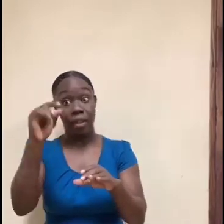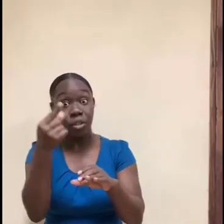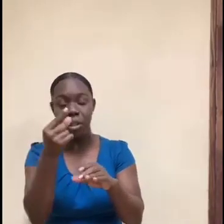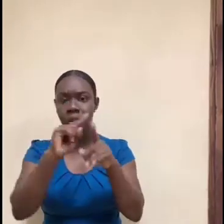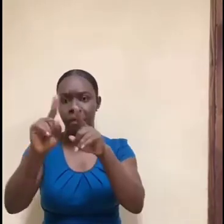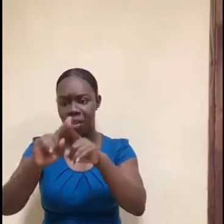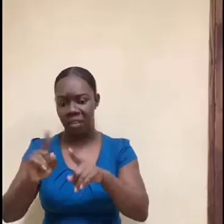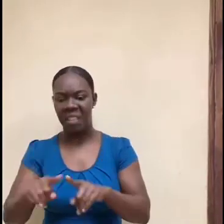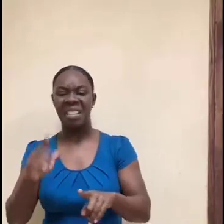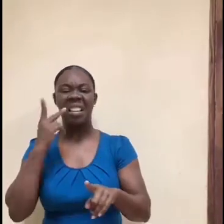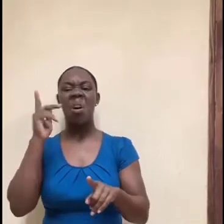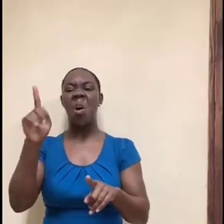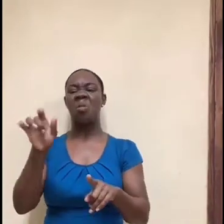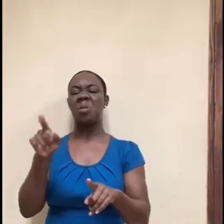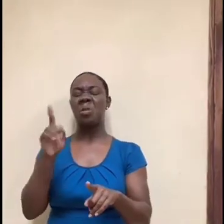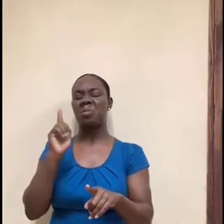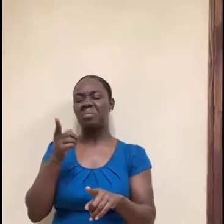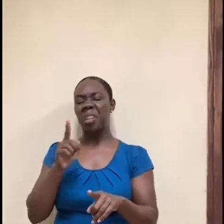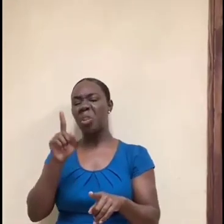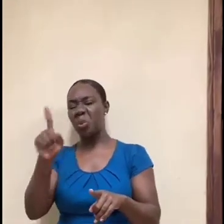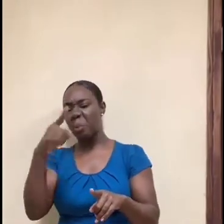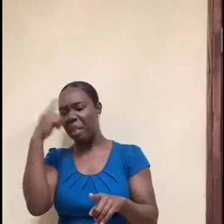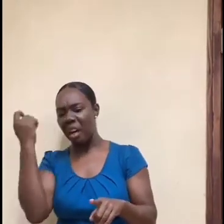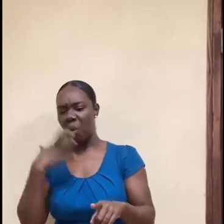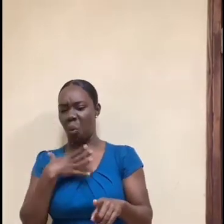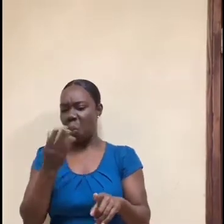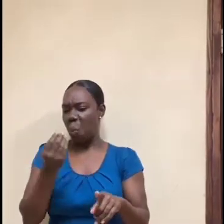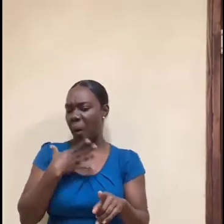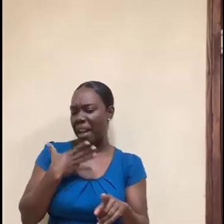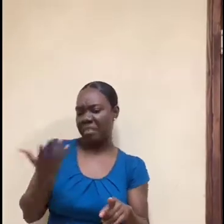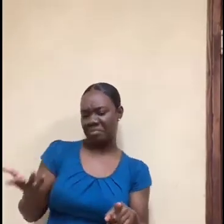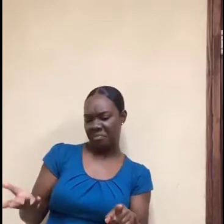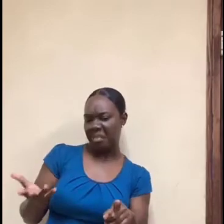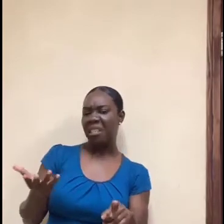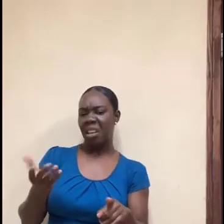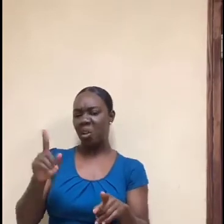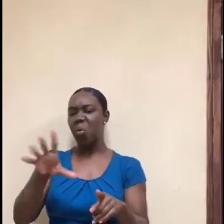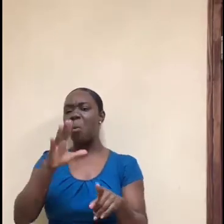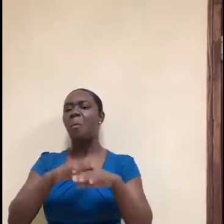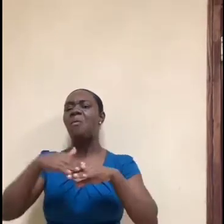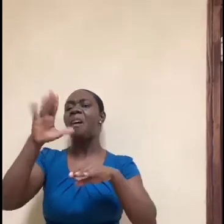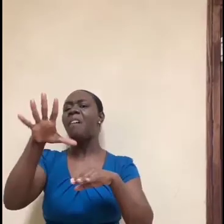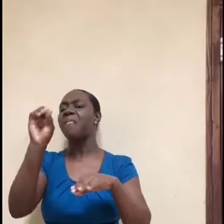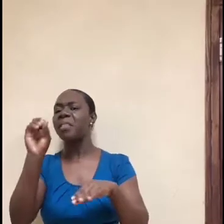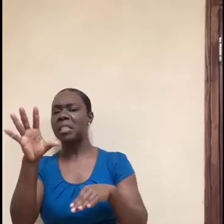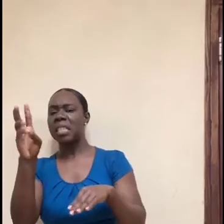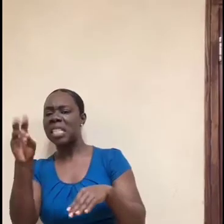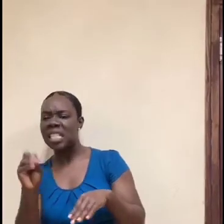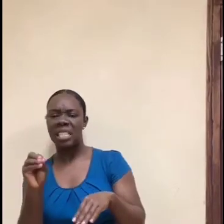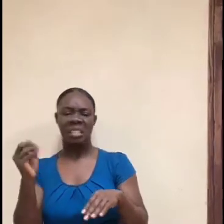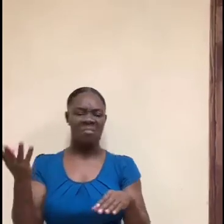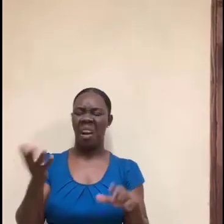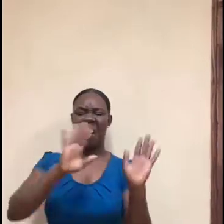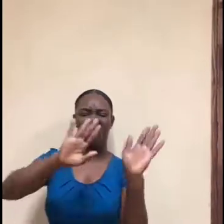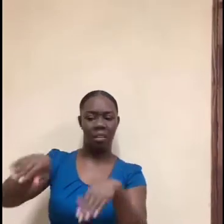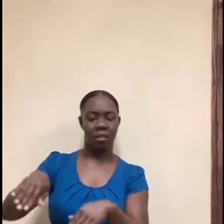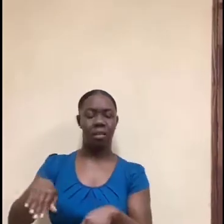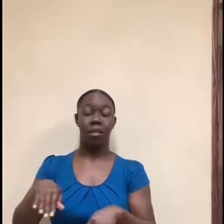is AI algorithms are against you. So the way around that is the human element, which is networking. So again, I really just wanted to stress networking in this video